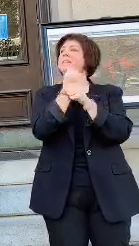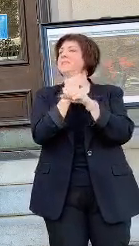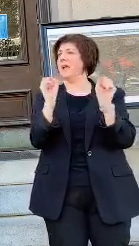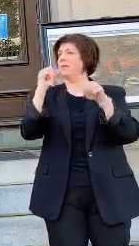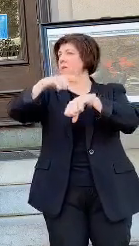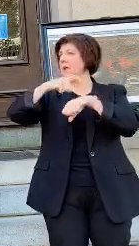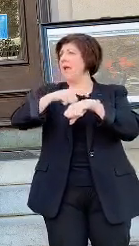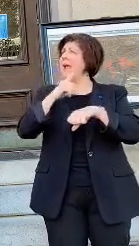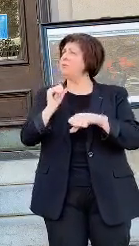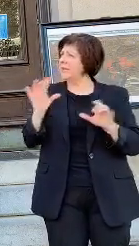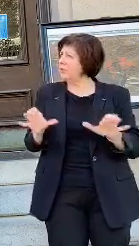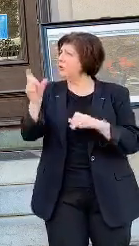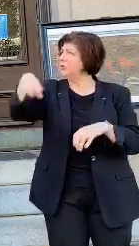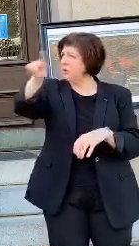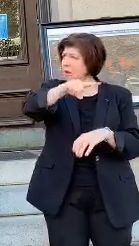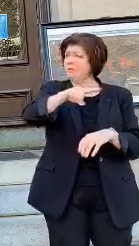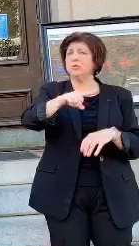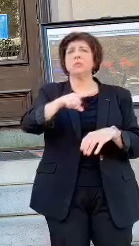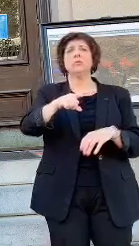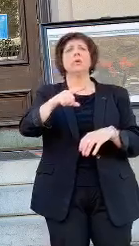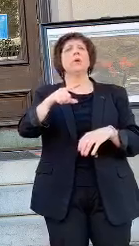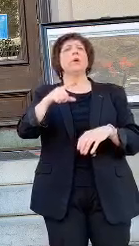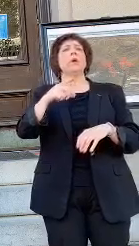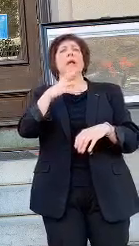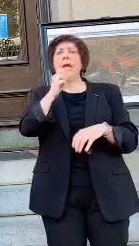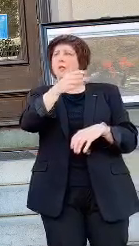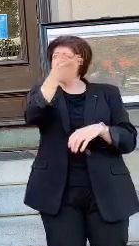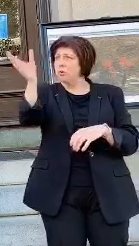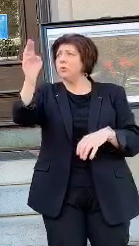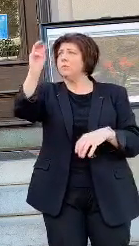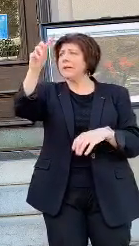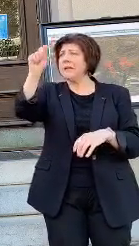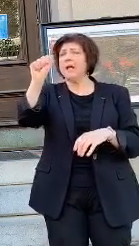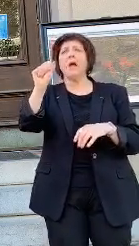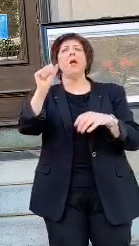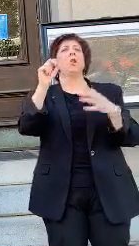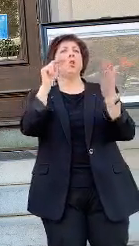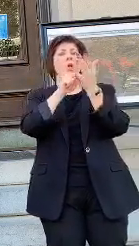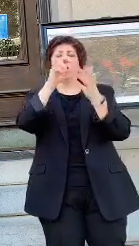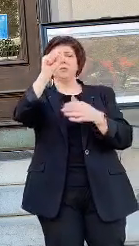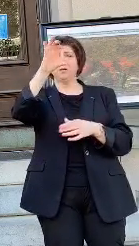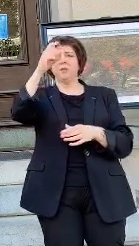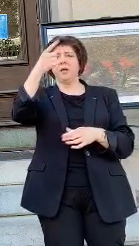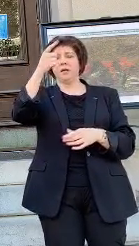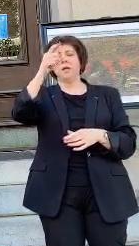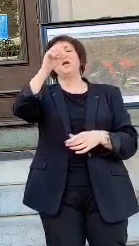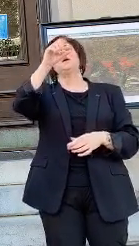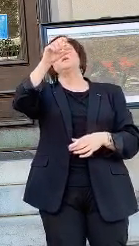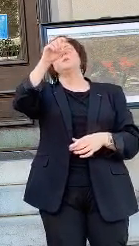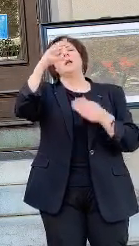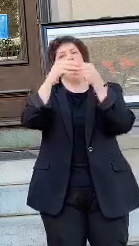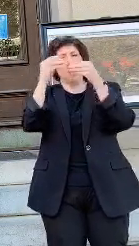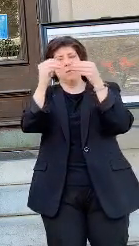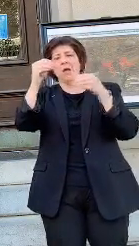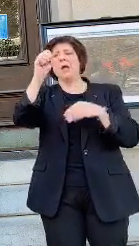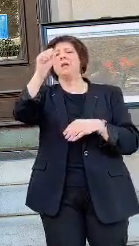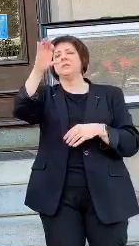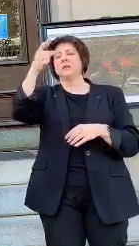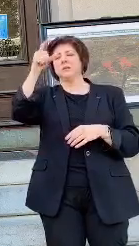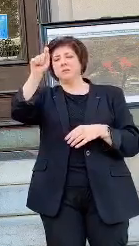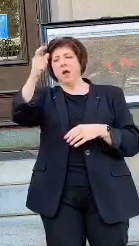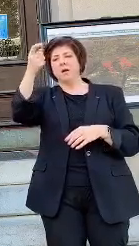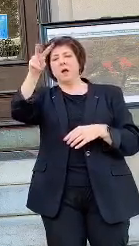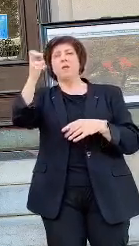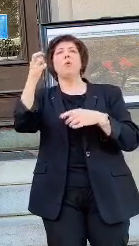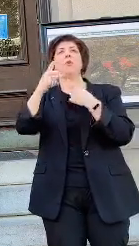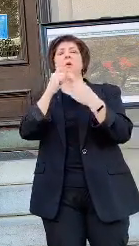And I want to encourage people, and all of you who are covering this from the media, encourage people to go to ColumbiaSC.gov. ColumbiaSC.gov. If they have questions, call